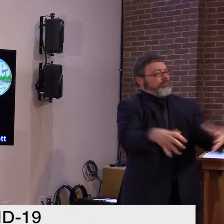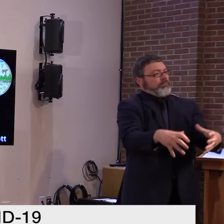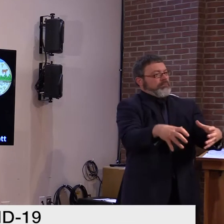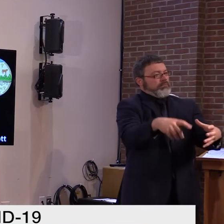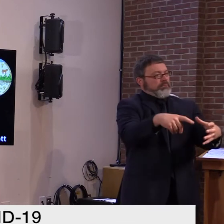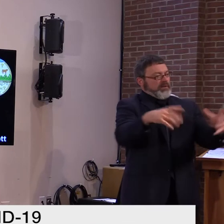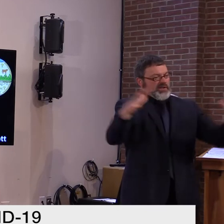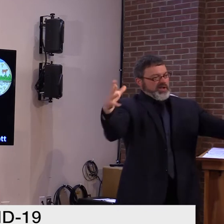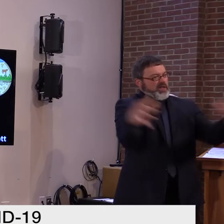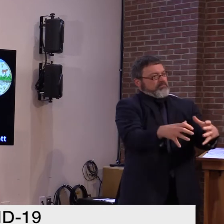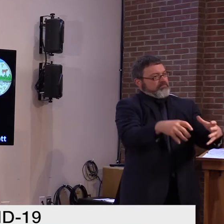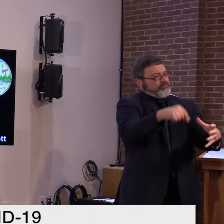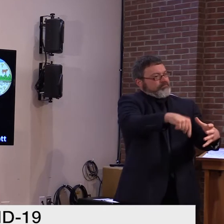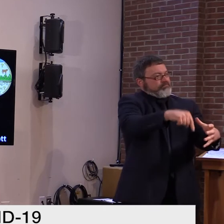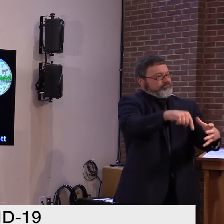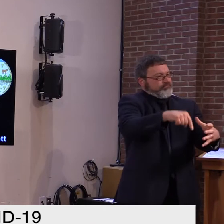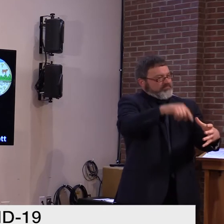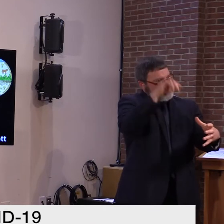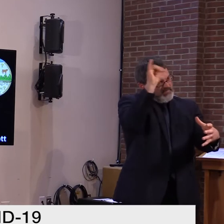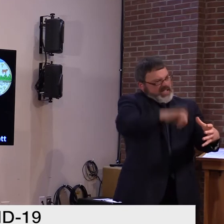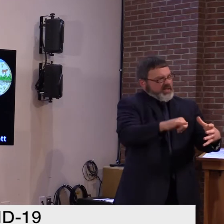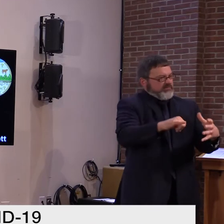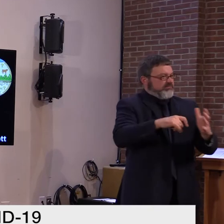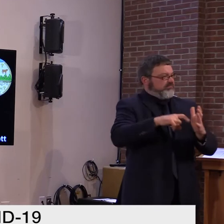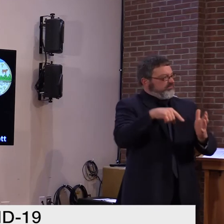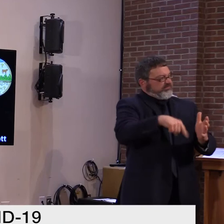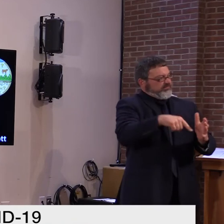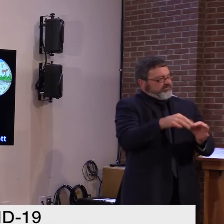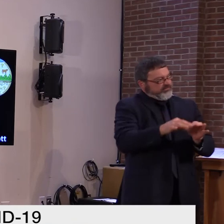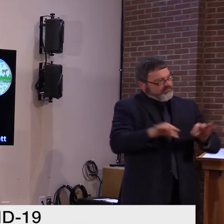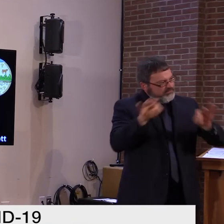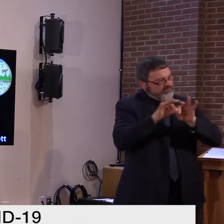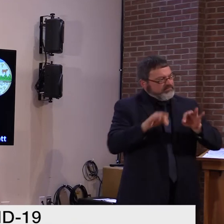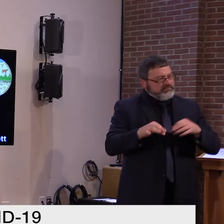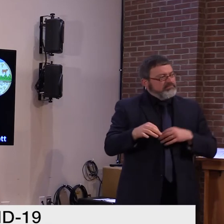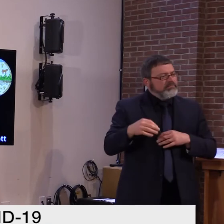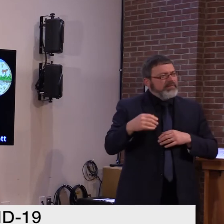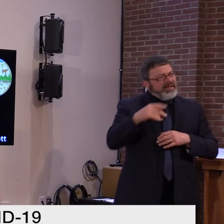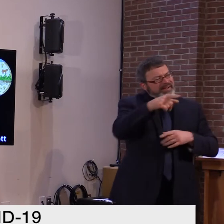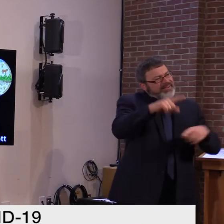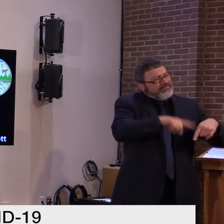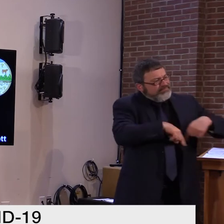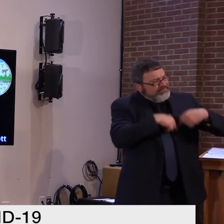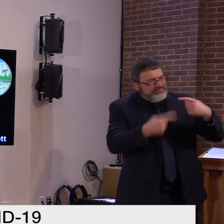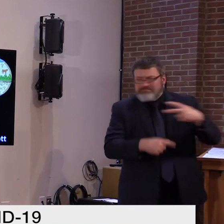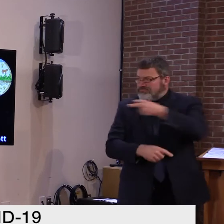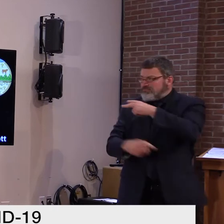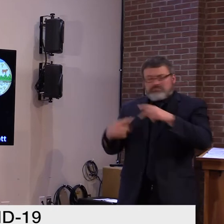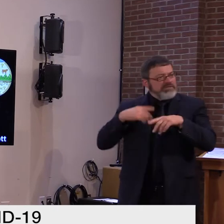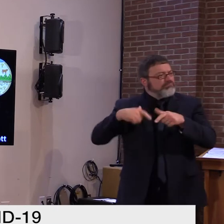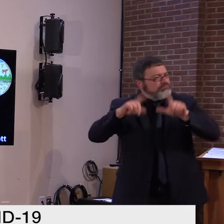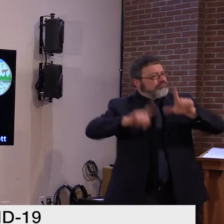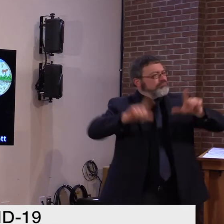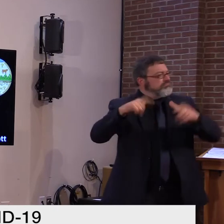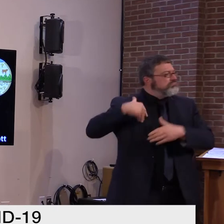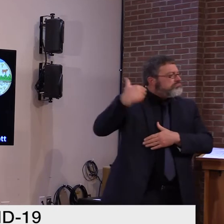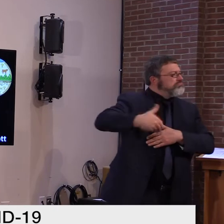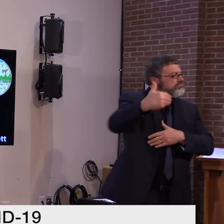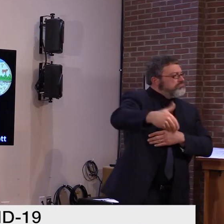I want to translate the data into a story. It's not one complete real story,